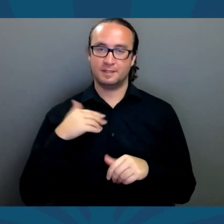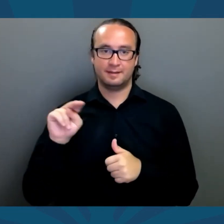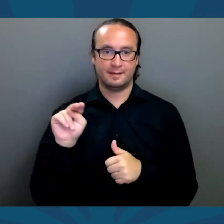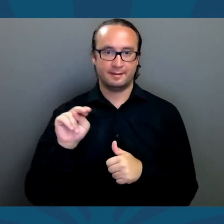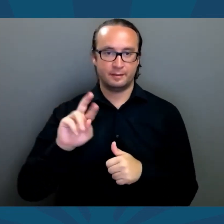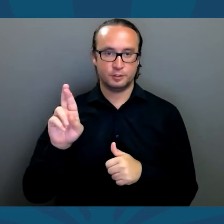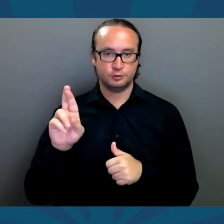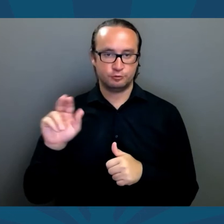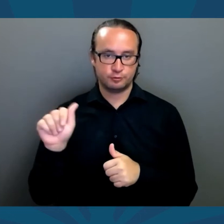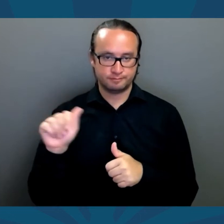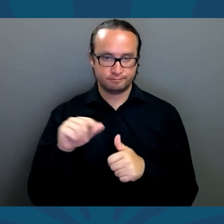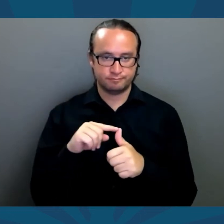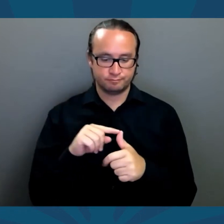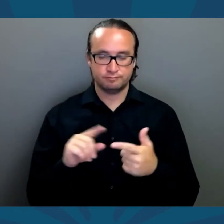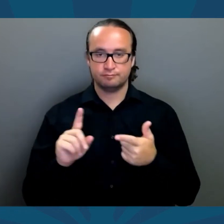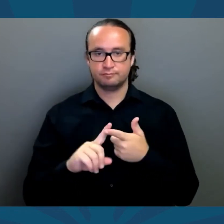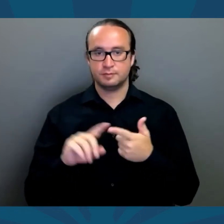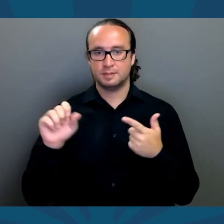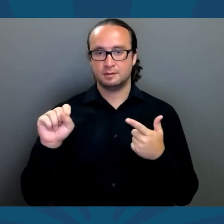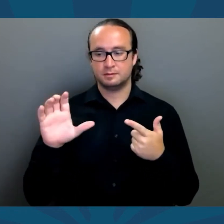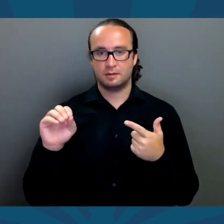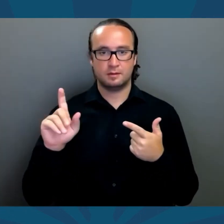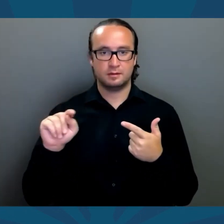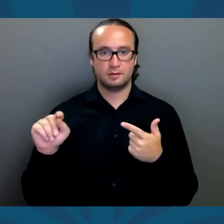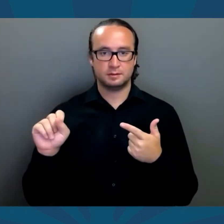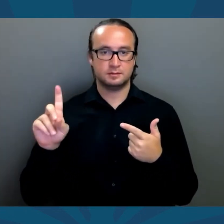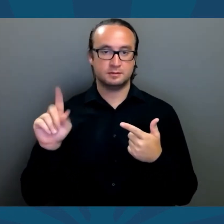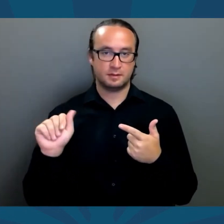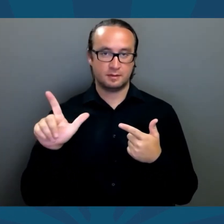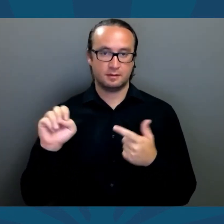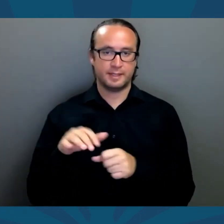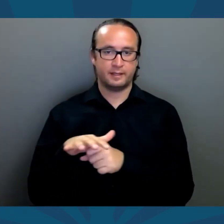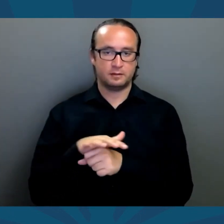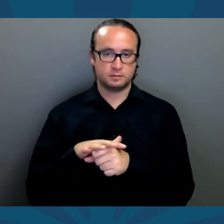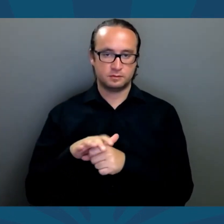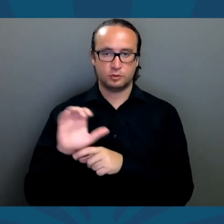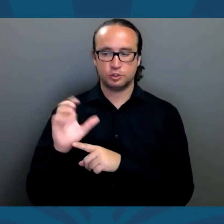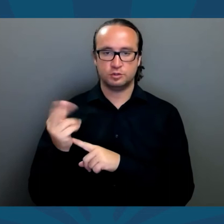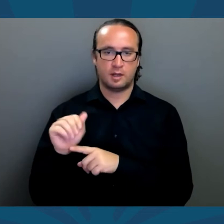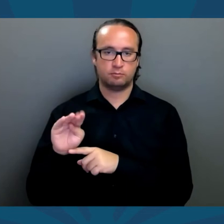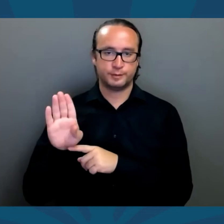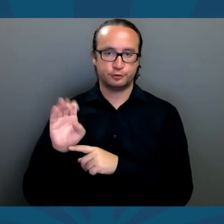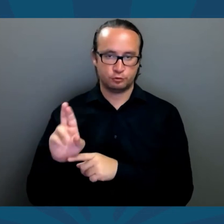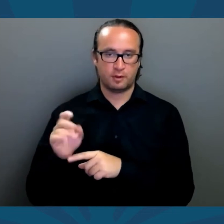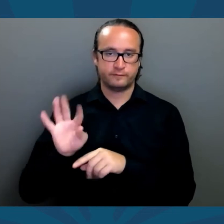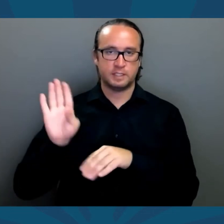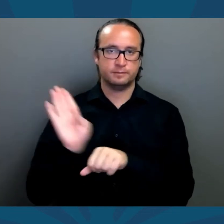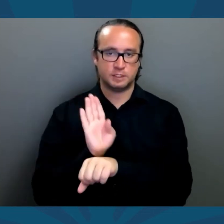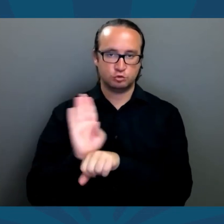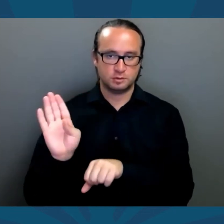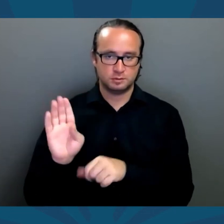I am a proud member of the NRA, the Scottsdale Area Chamber of Commerce,